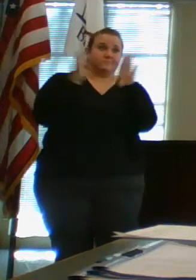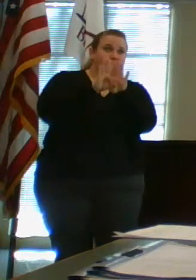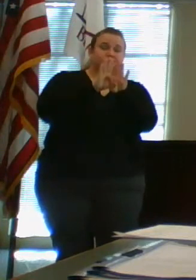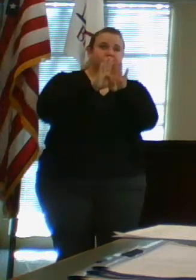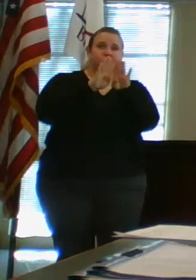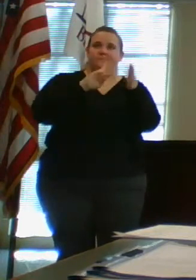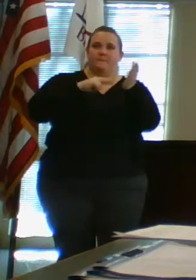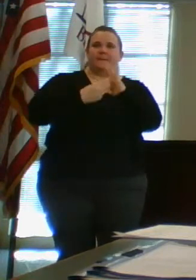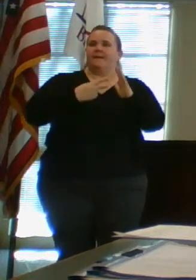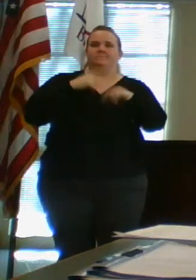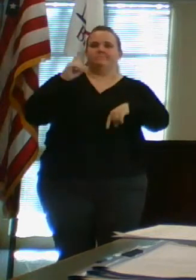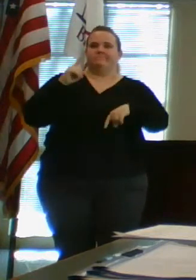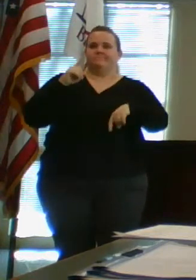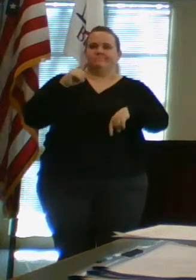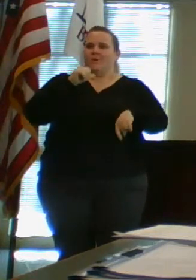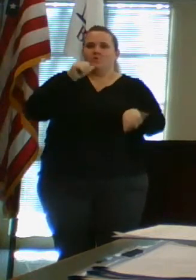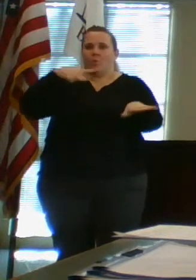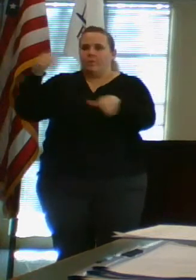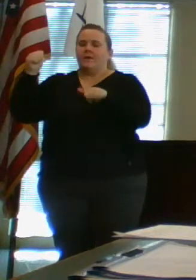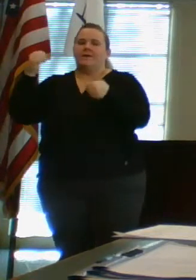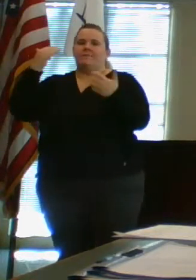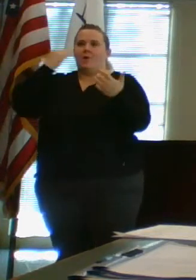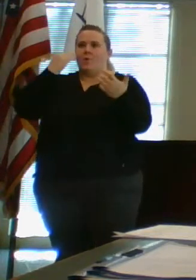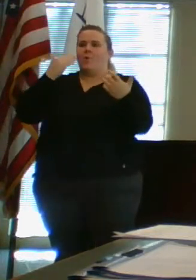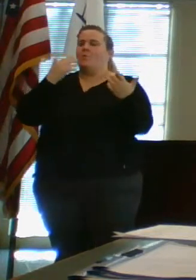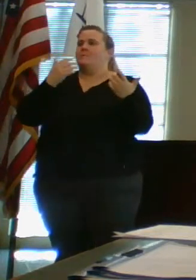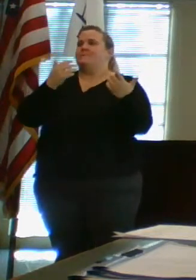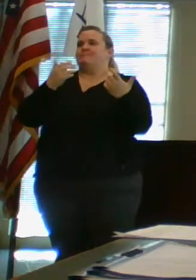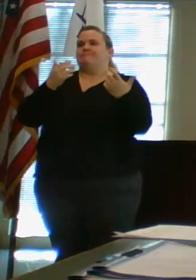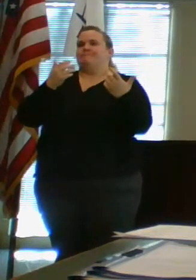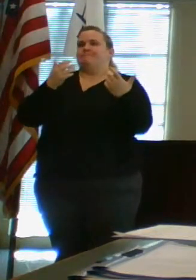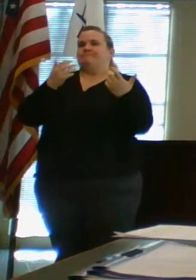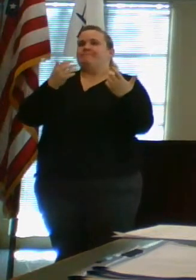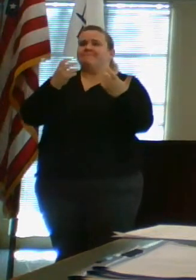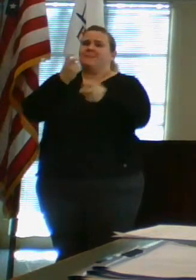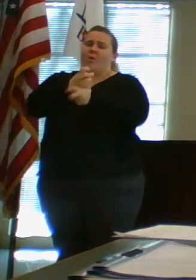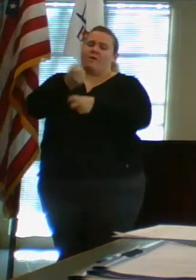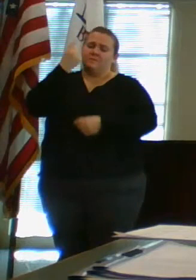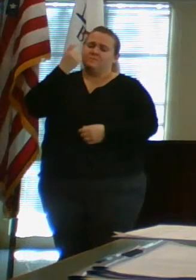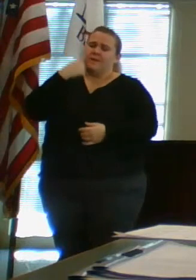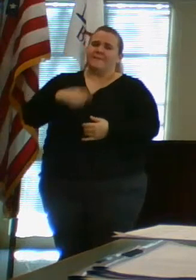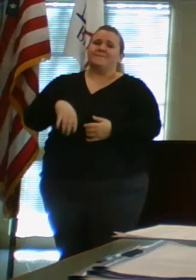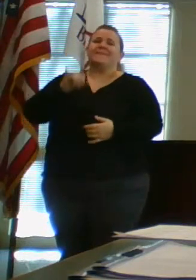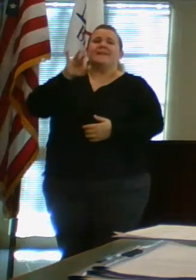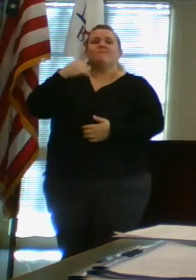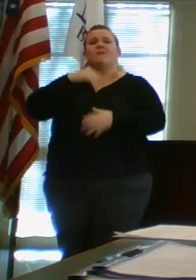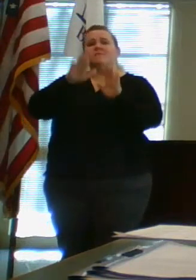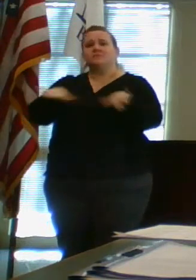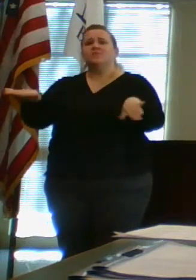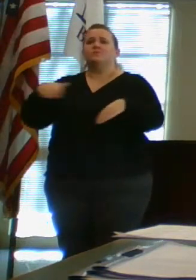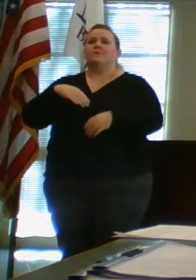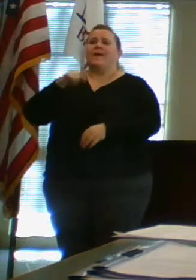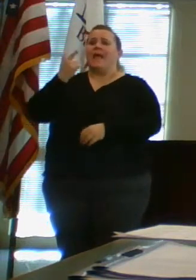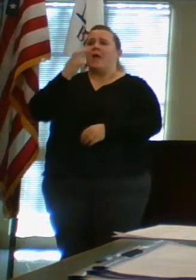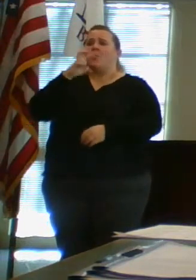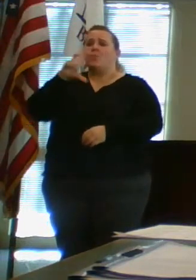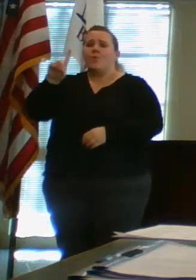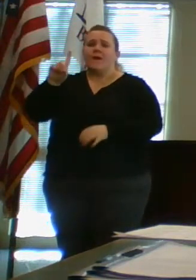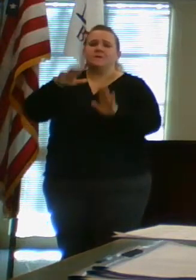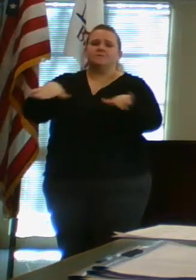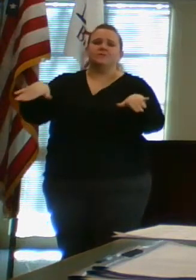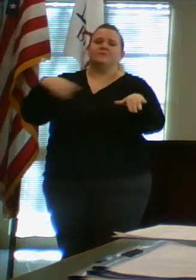you know you can't go anywhere or do anything, it's tough, especially if you have children and grandchildren